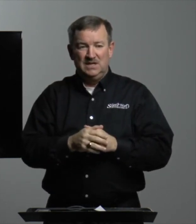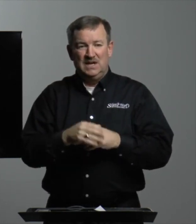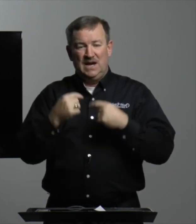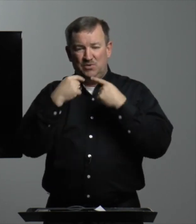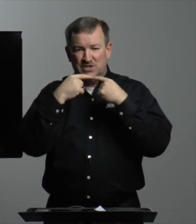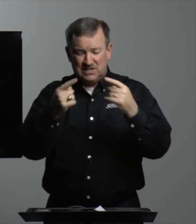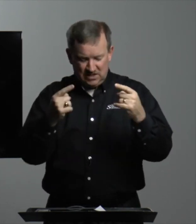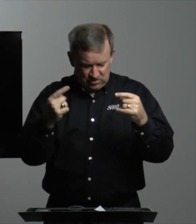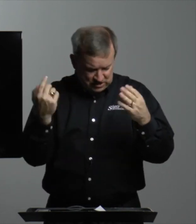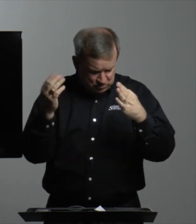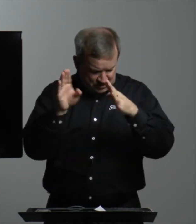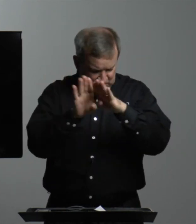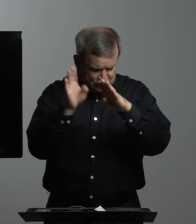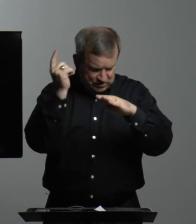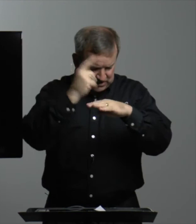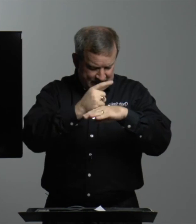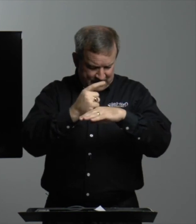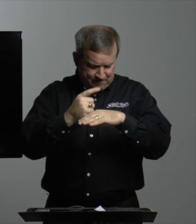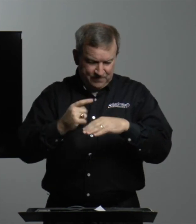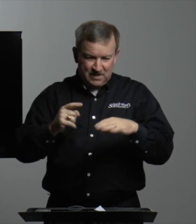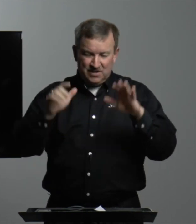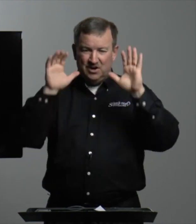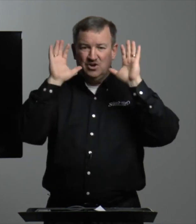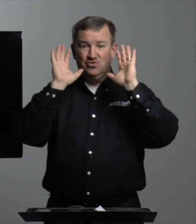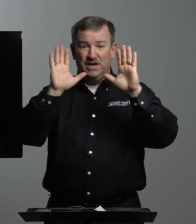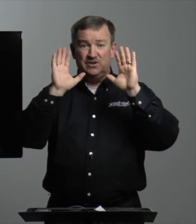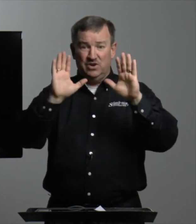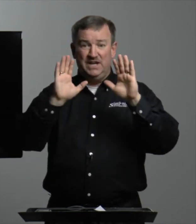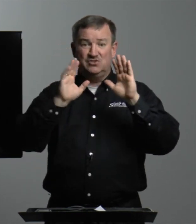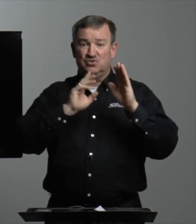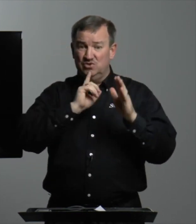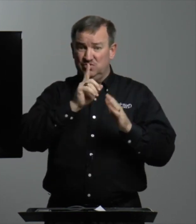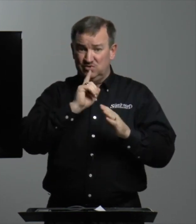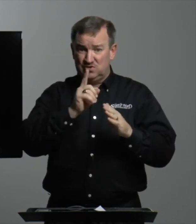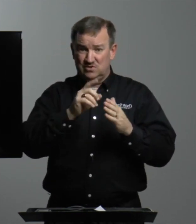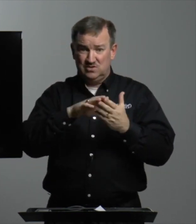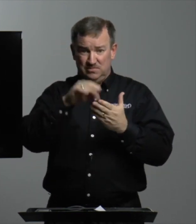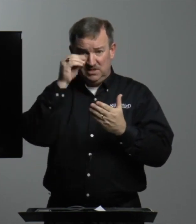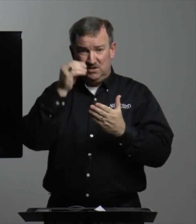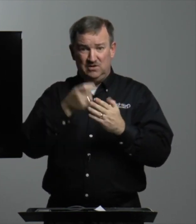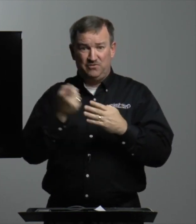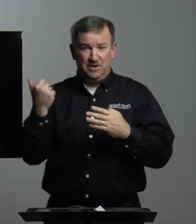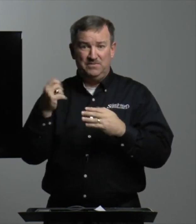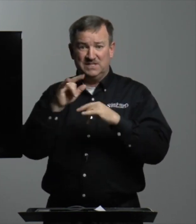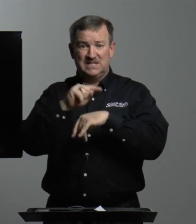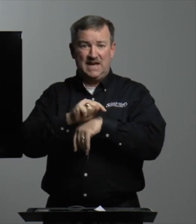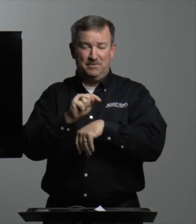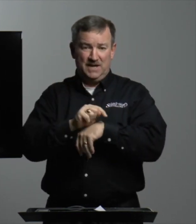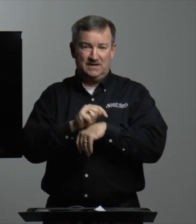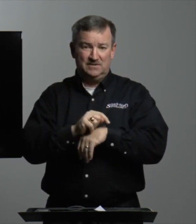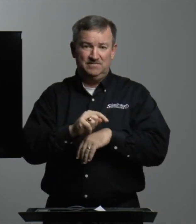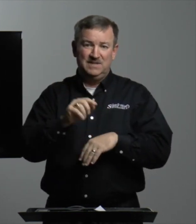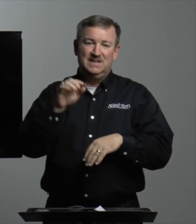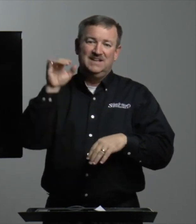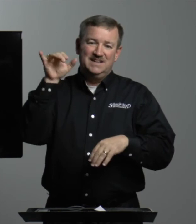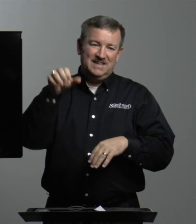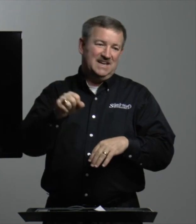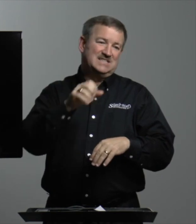I want to tell you, as we close today, there are great, great truths to be learned from this tabernacle. Yes,